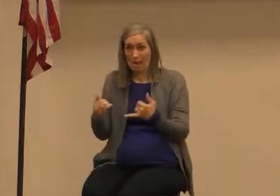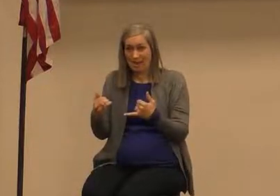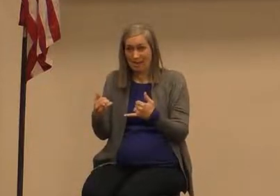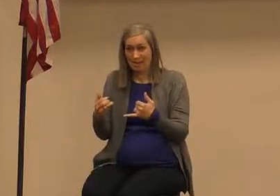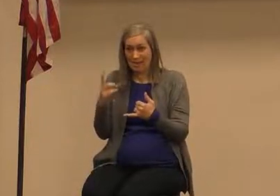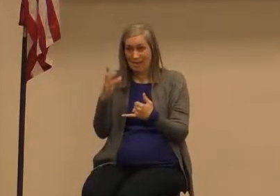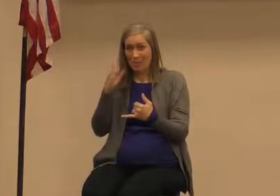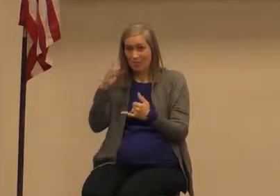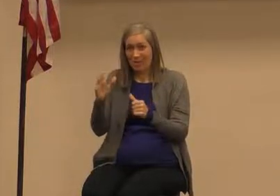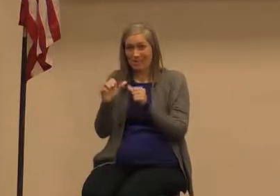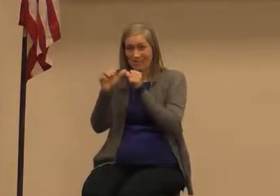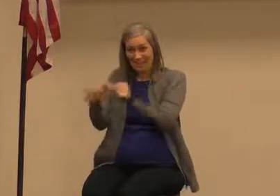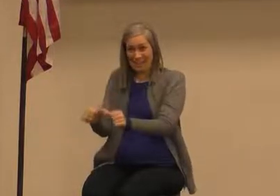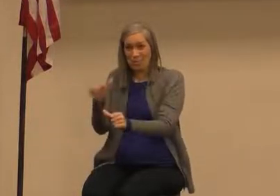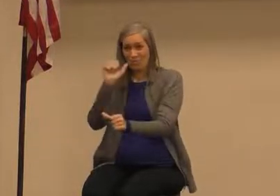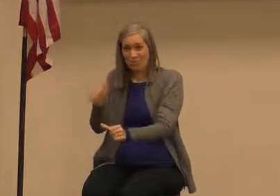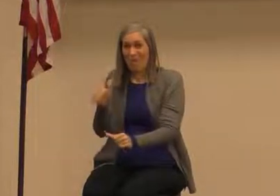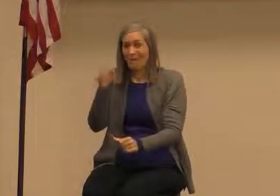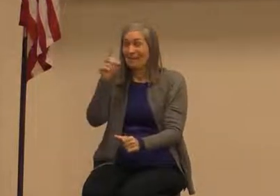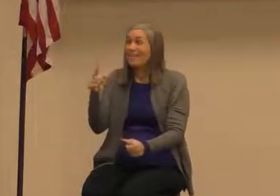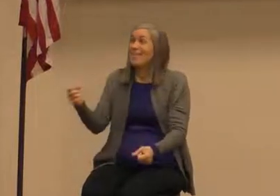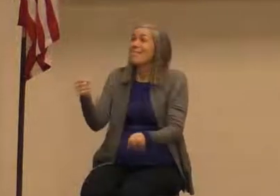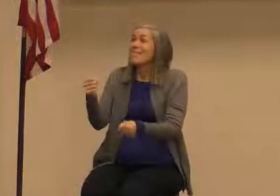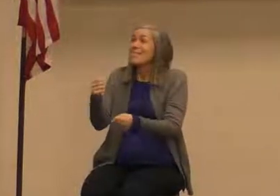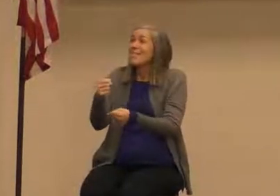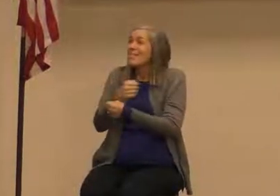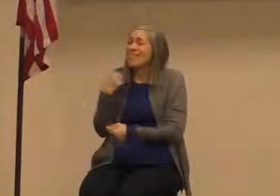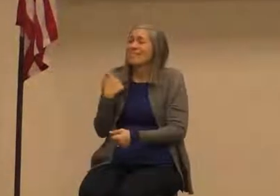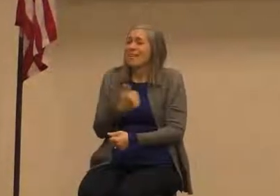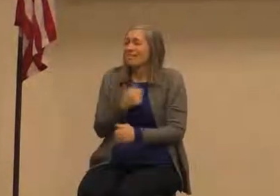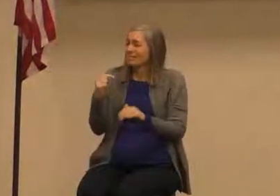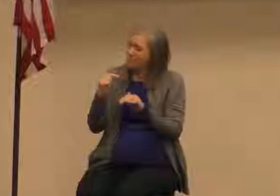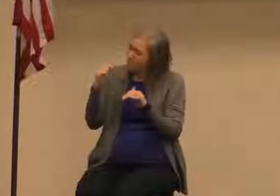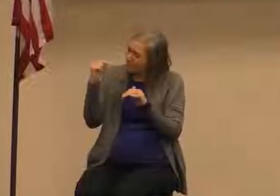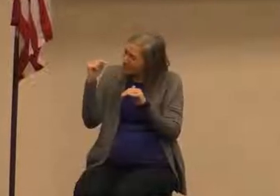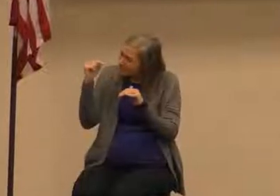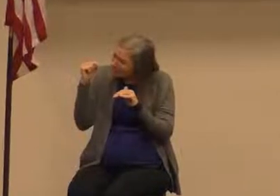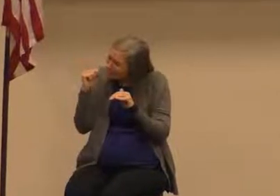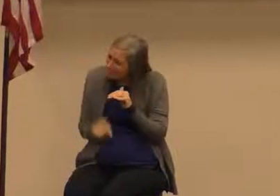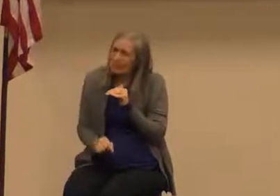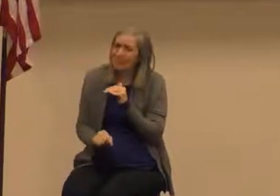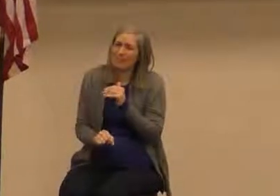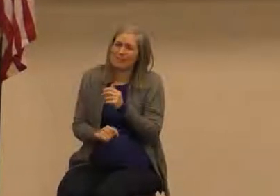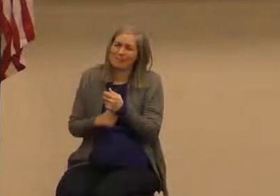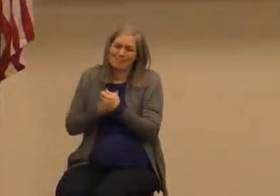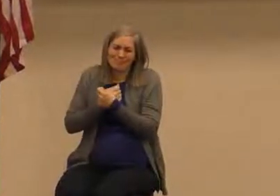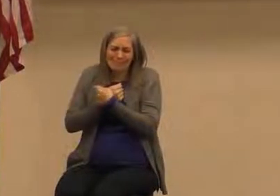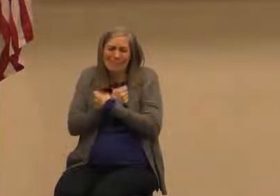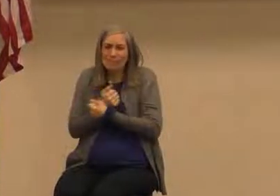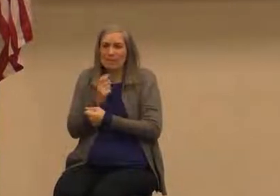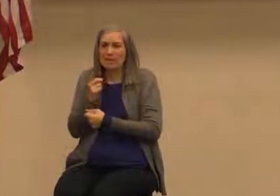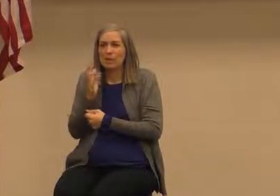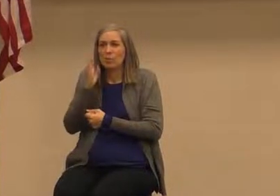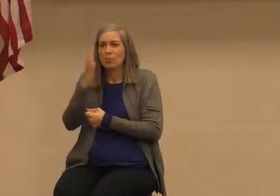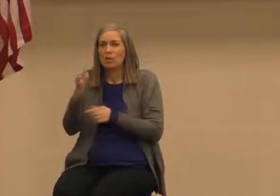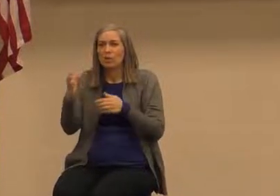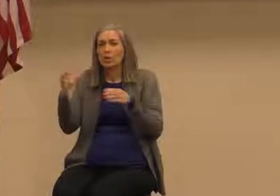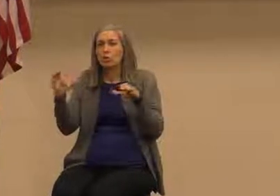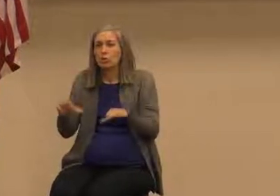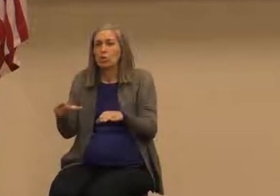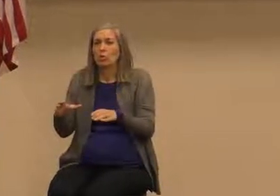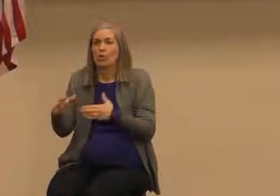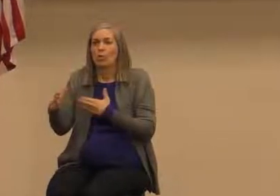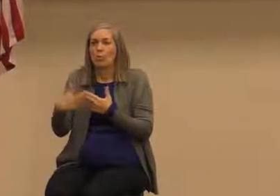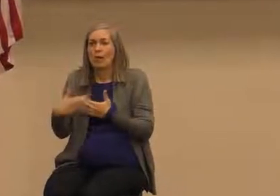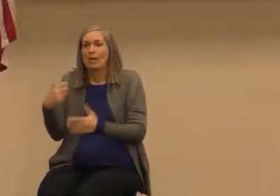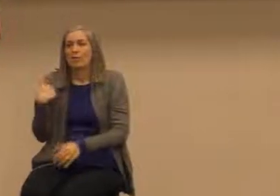he is the God who loves us so deeply and so intimately that he will be for us what he needs what we need